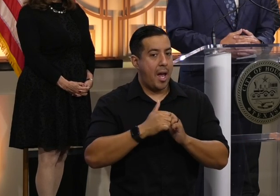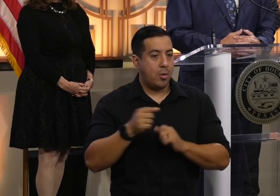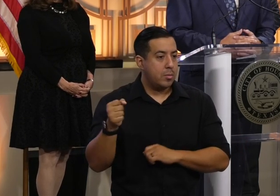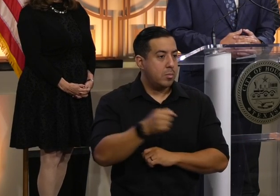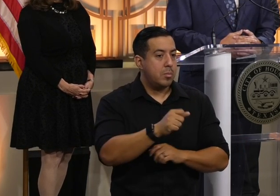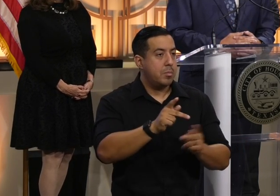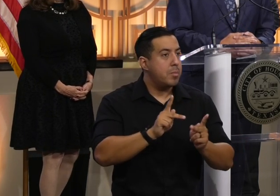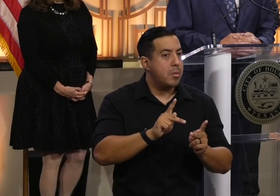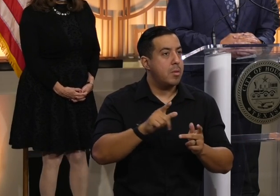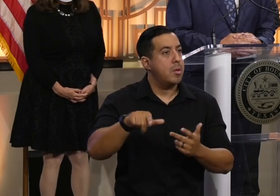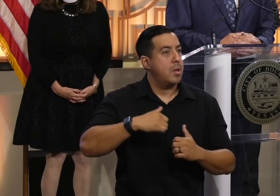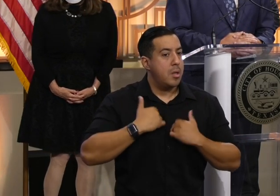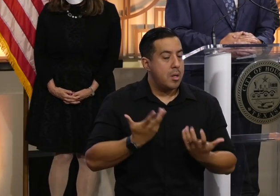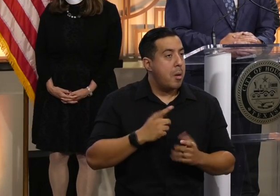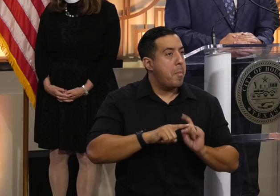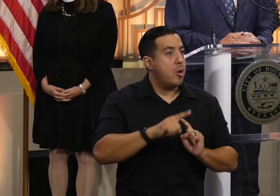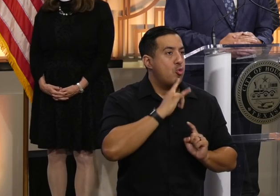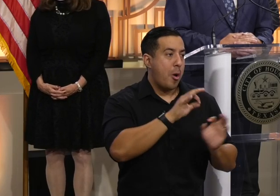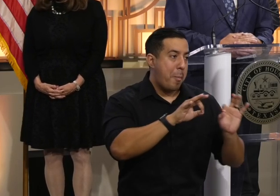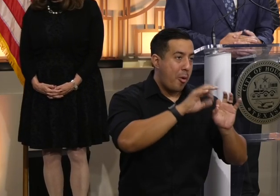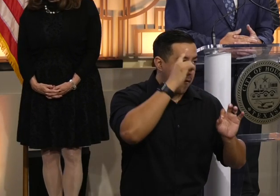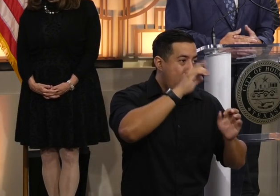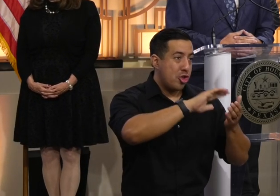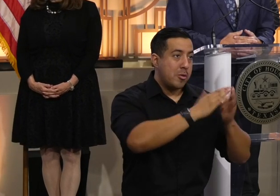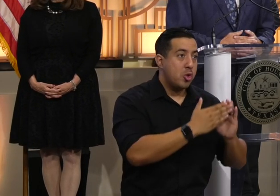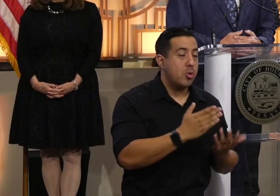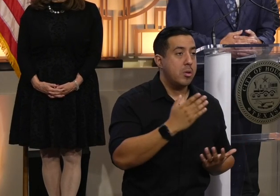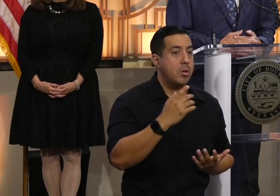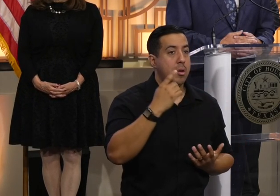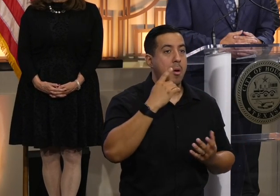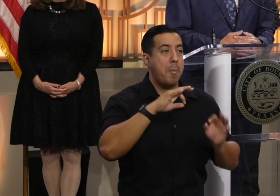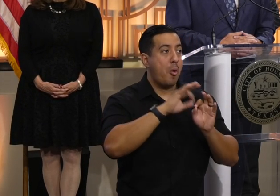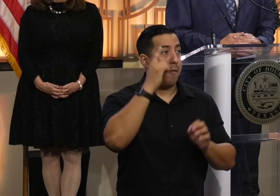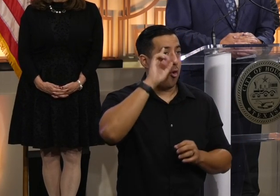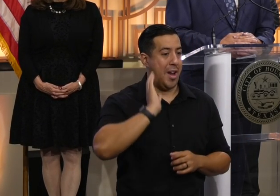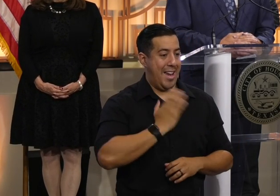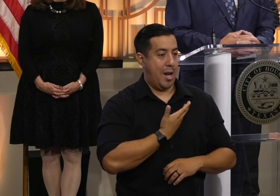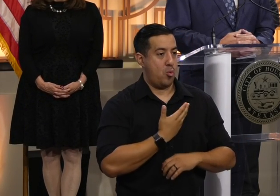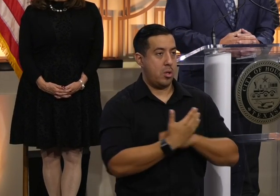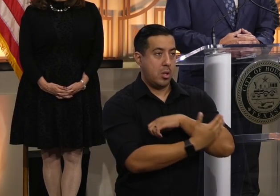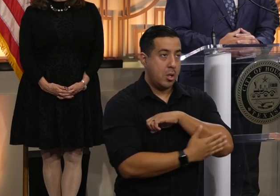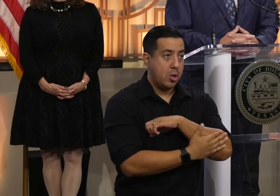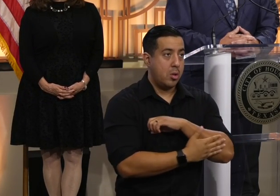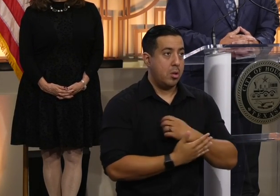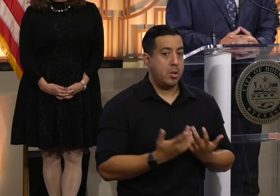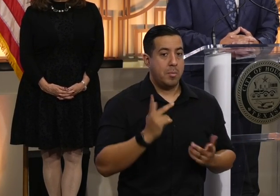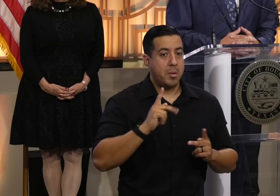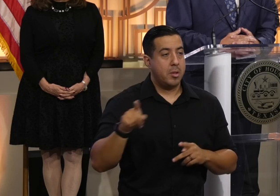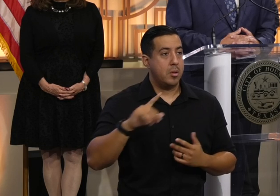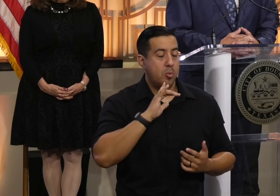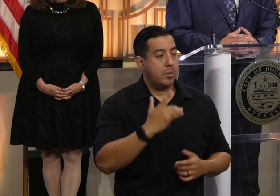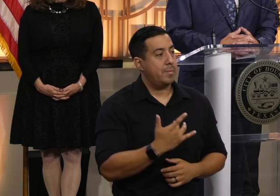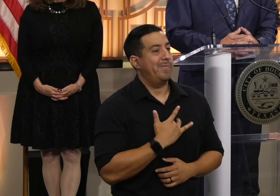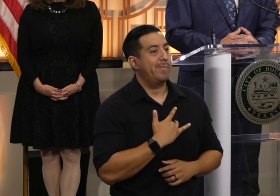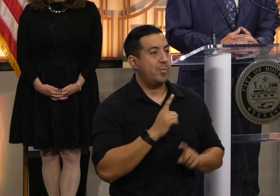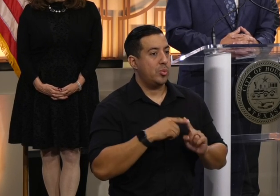Afghans. This is an important issue for our communities, it's an important issue for our country, and it means the world to those people that are coming